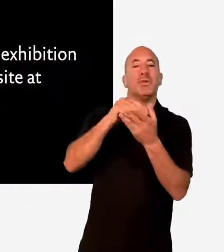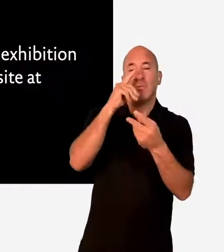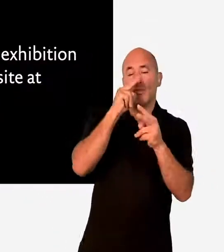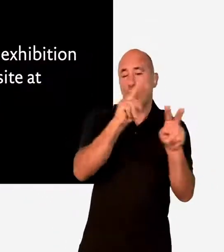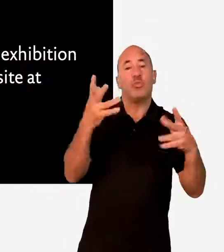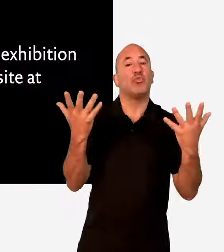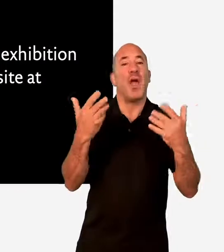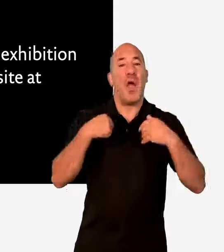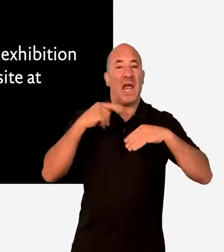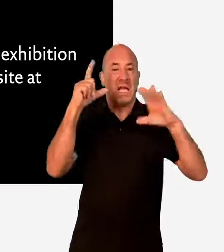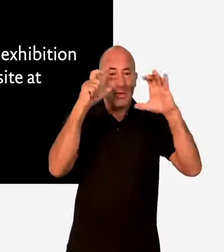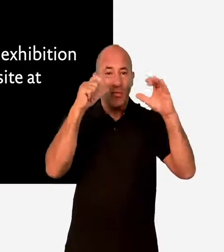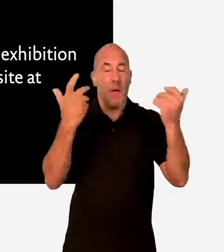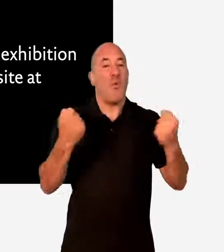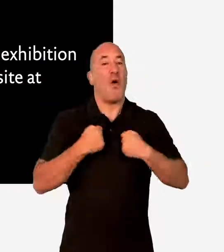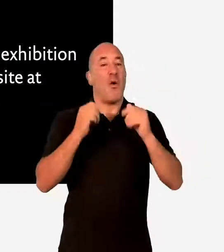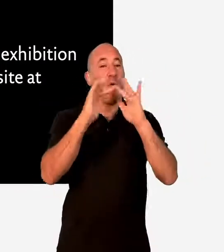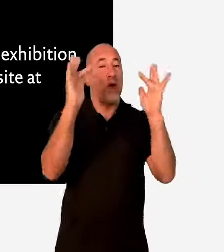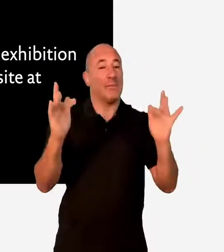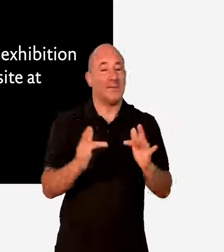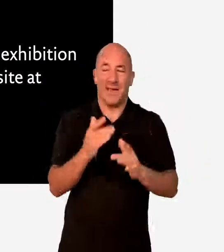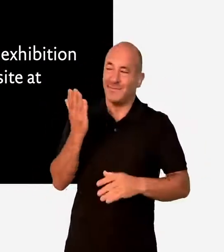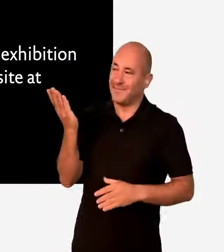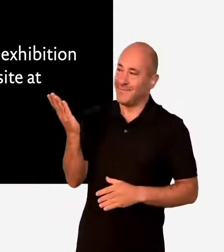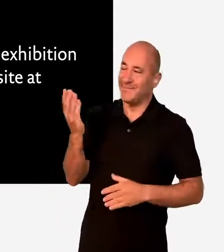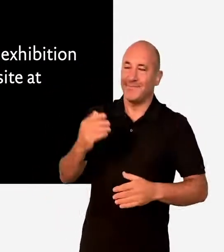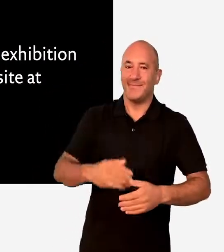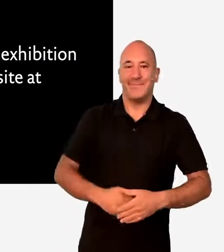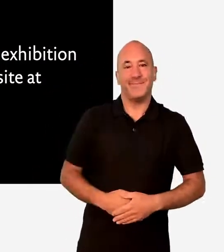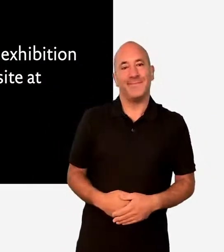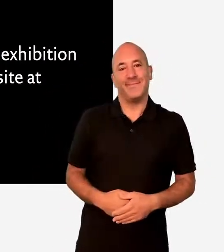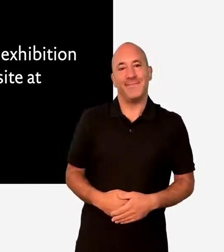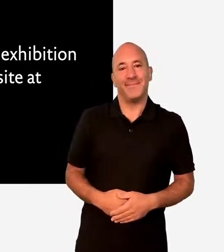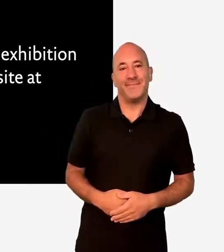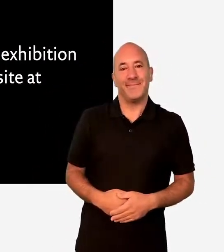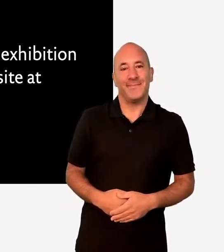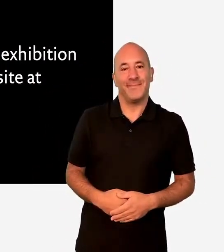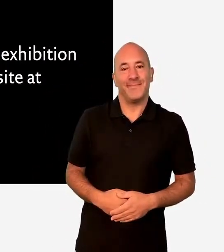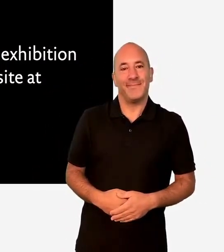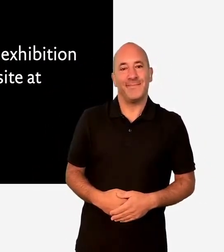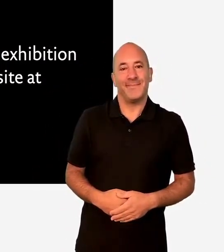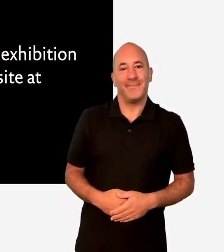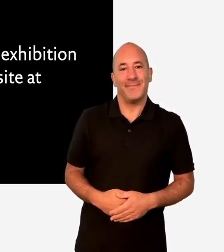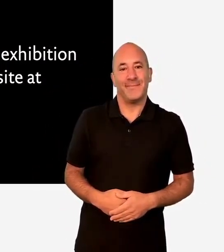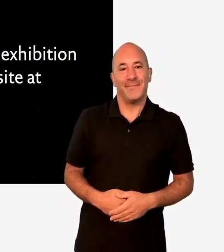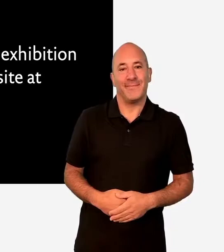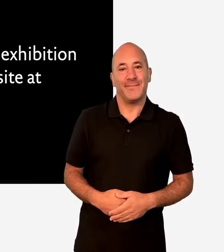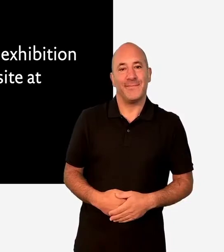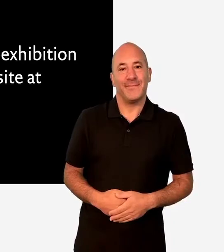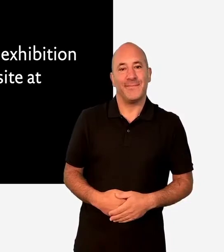You can view the Futures Loading exhibition on our Instagram and our website at www.shapearts.org.uk.